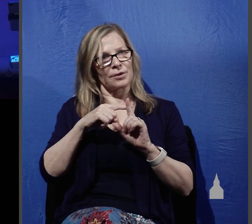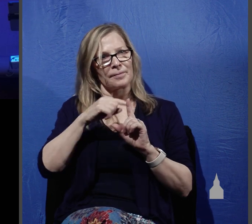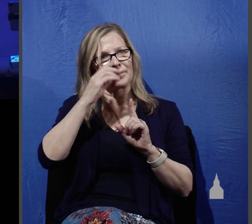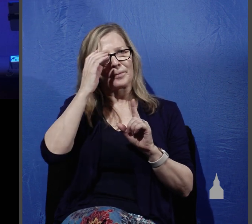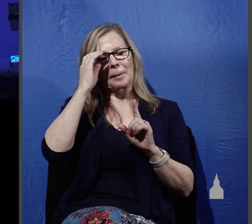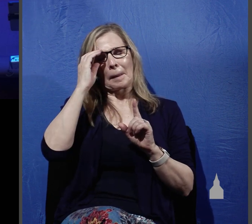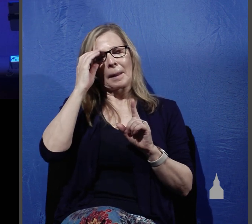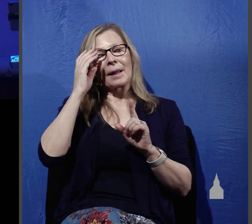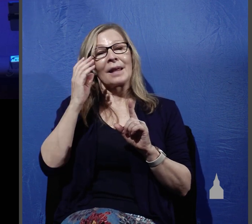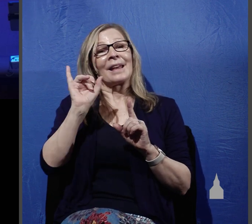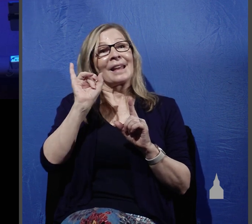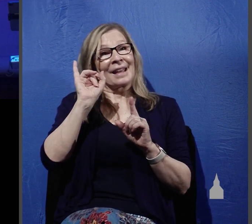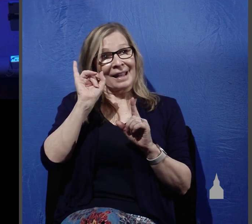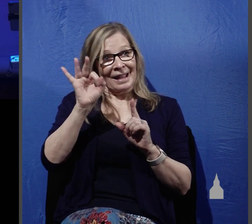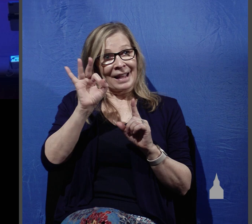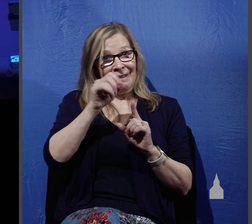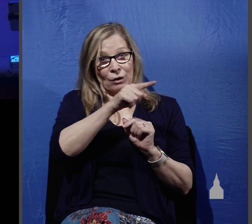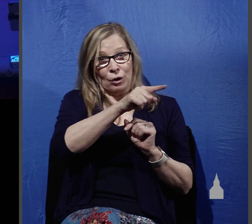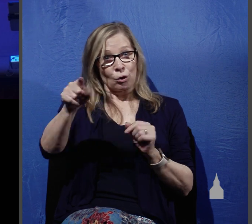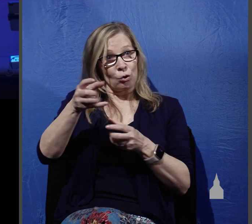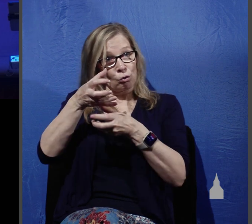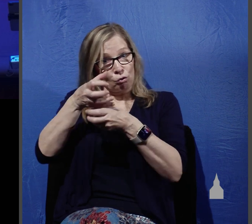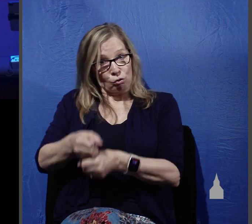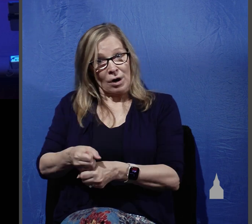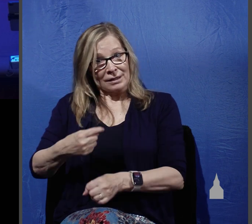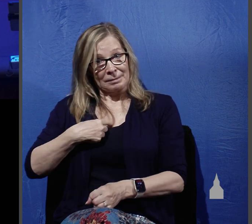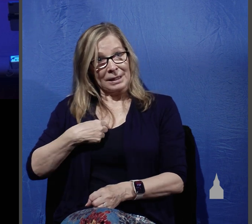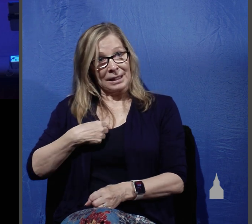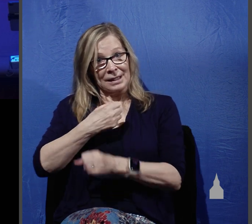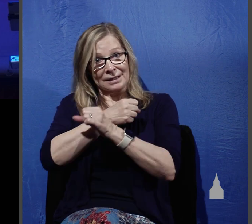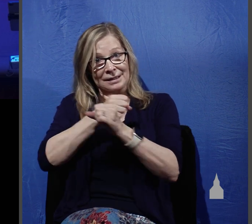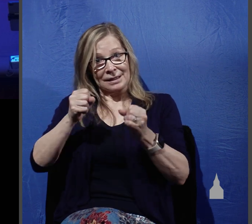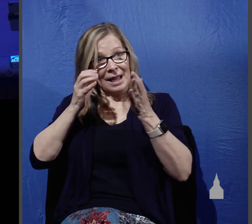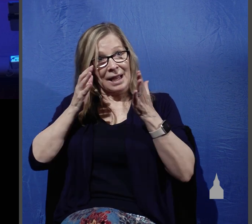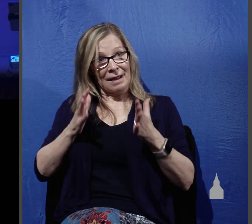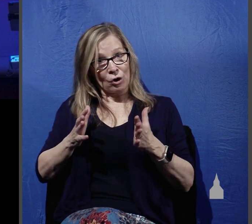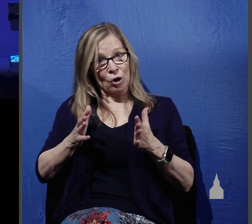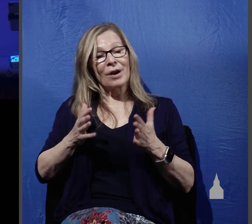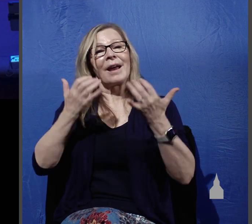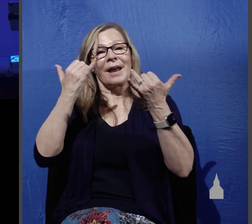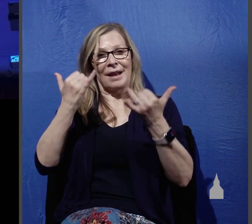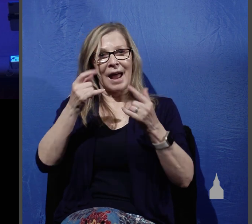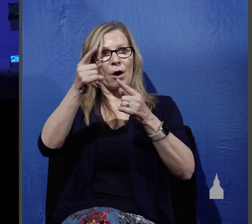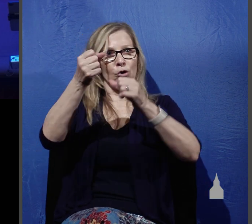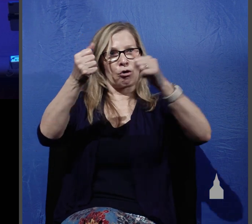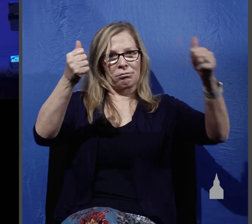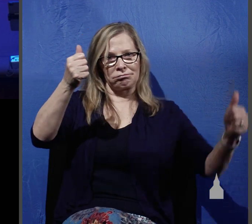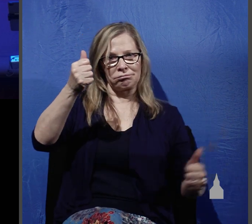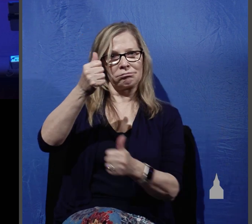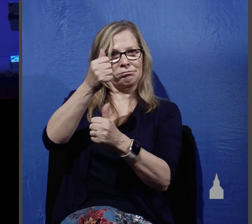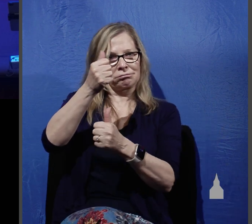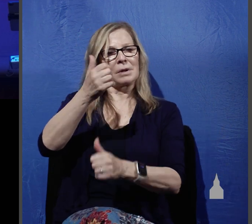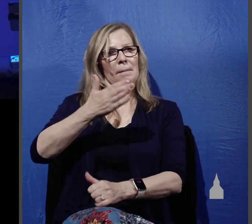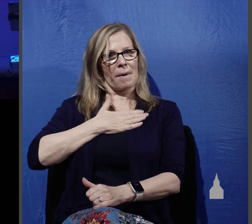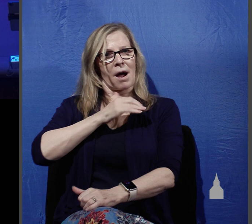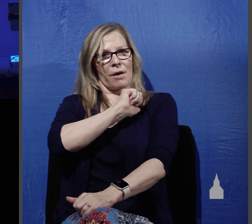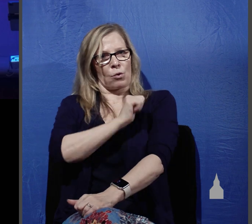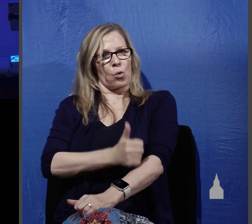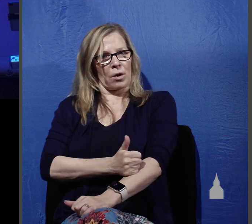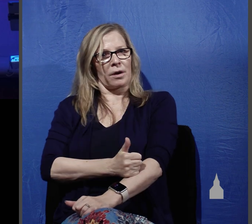Because those who trust him as savior, they come under his authority as their king. So when he says